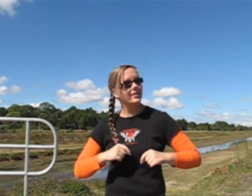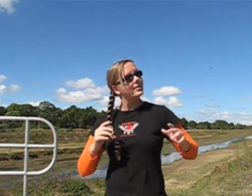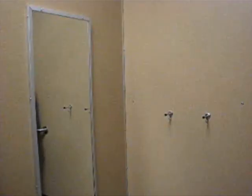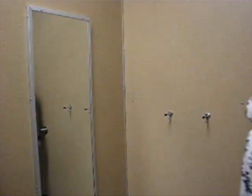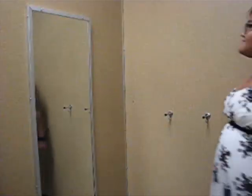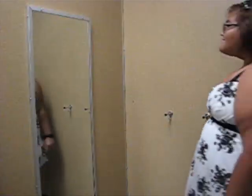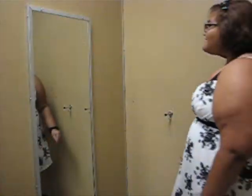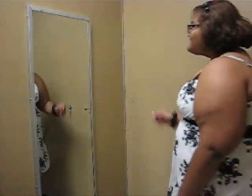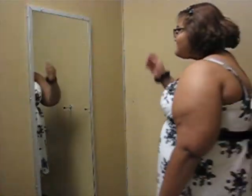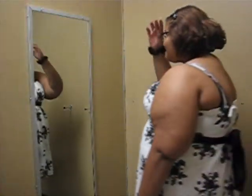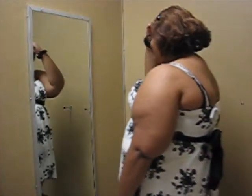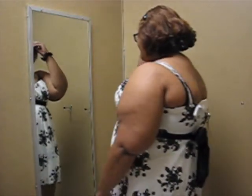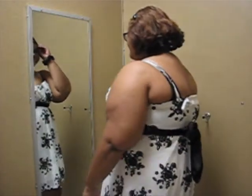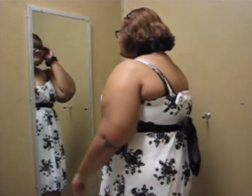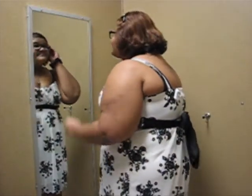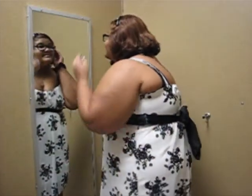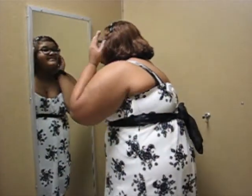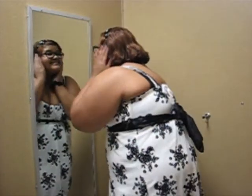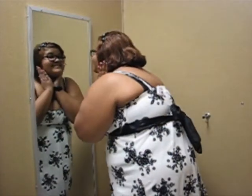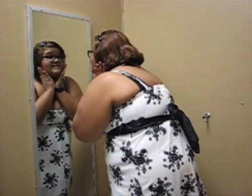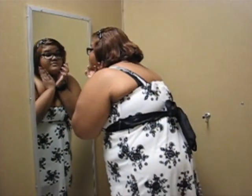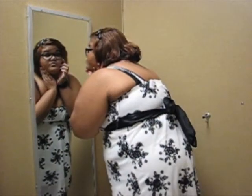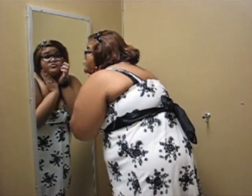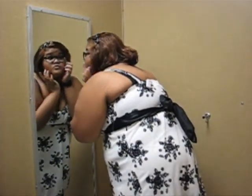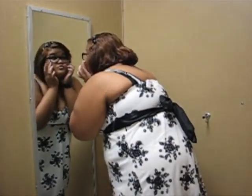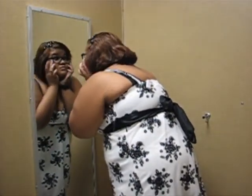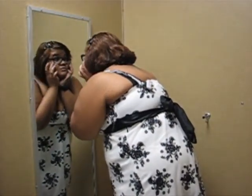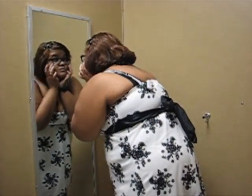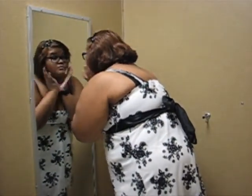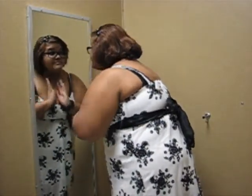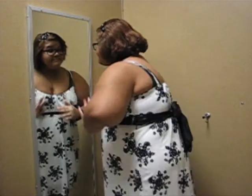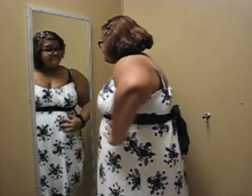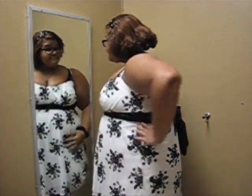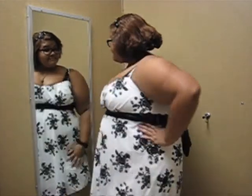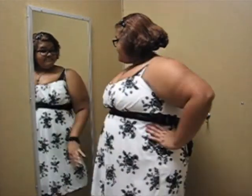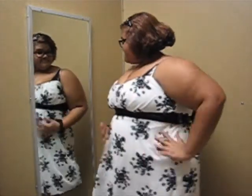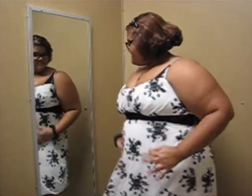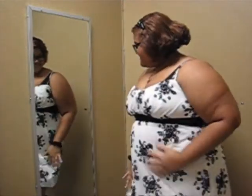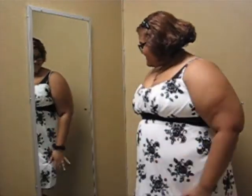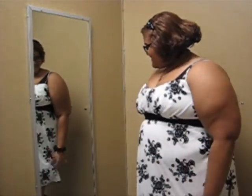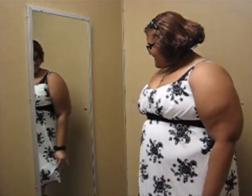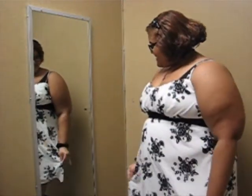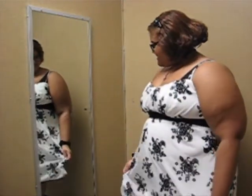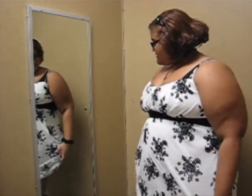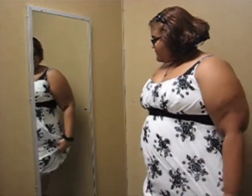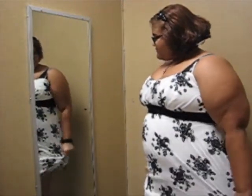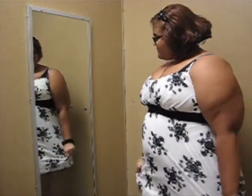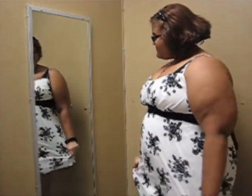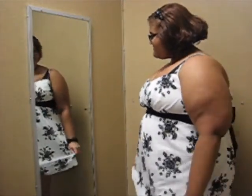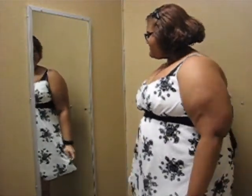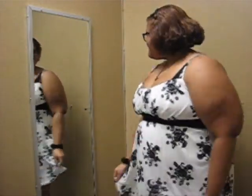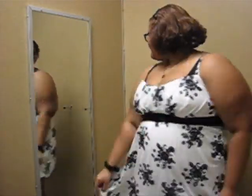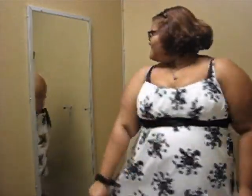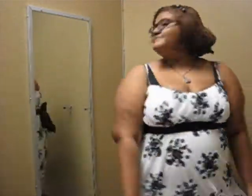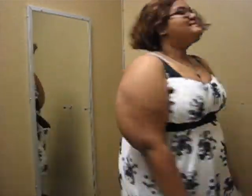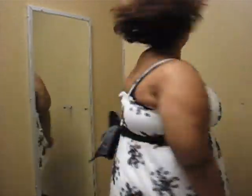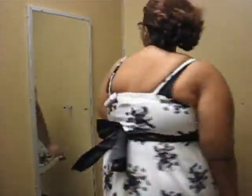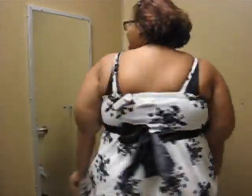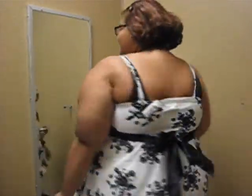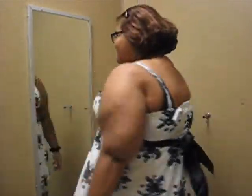Grown up, she just turned 16 Stuck in the moment, dead at the scene And it's on a night This is the